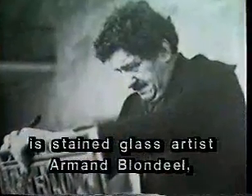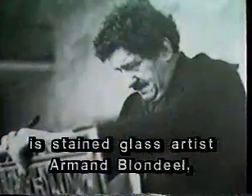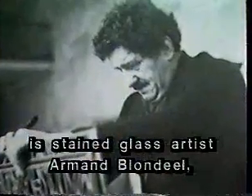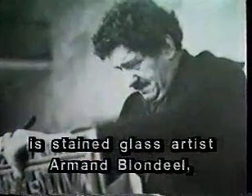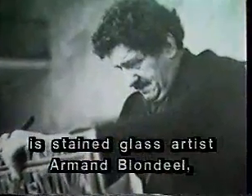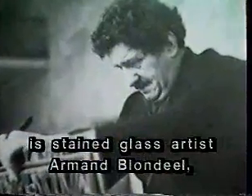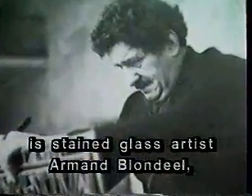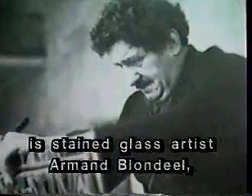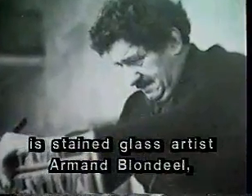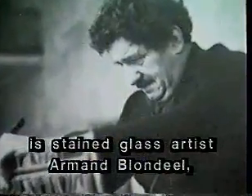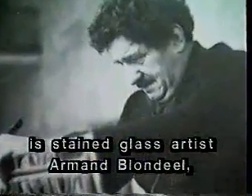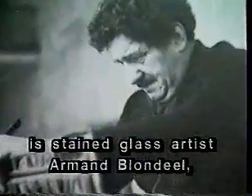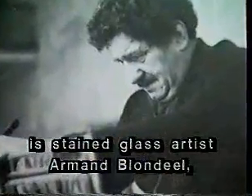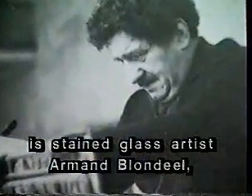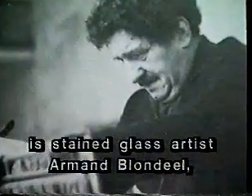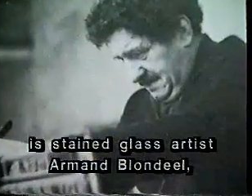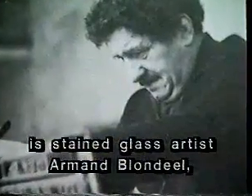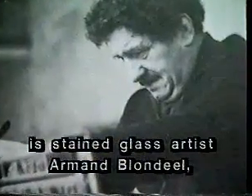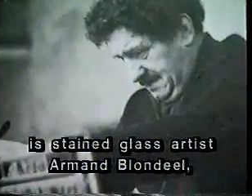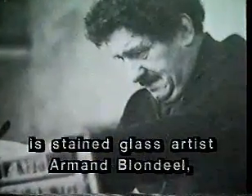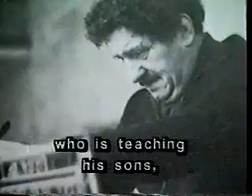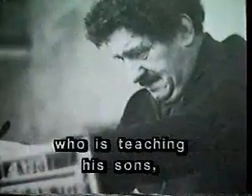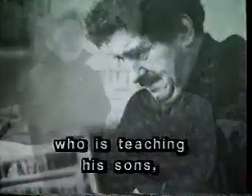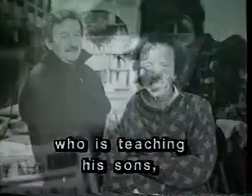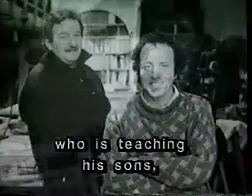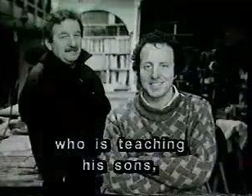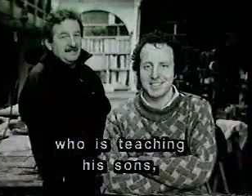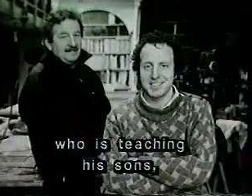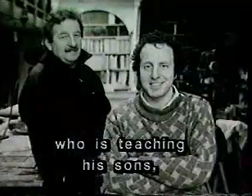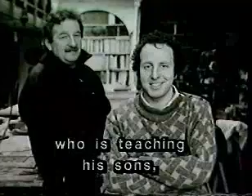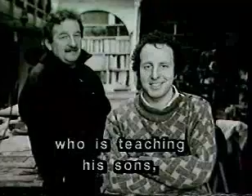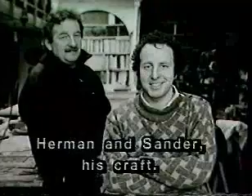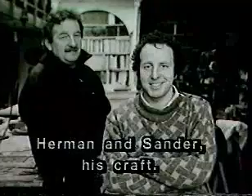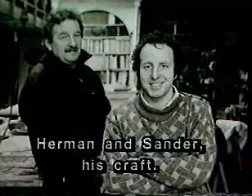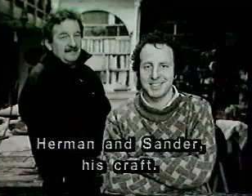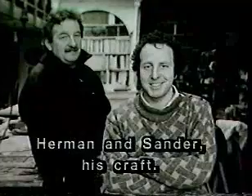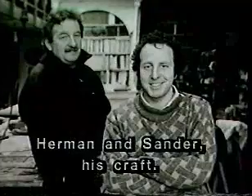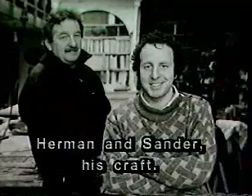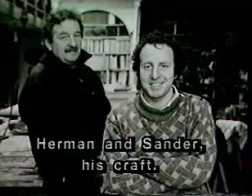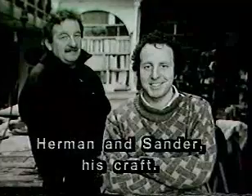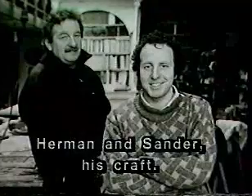artist Armand Blondiel, who is teaching his sons Hermann and Sander his craft.